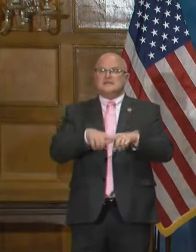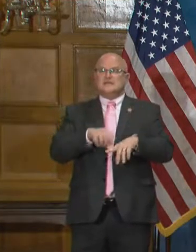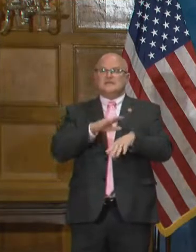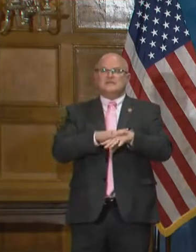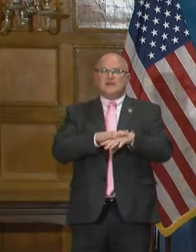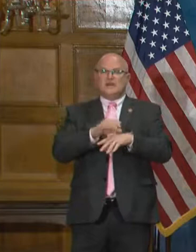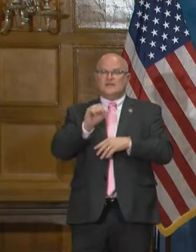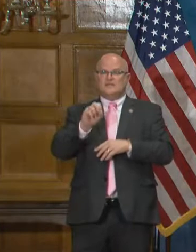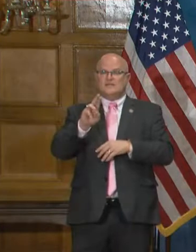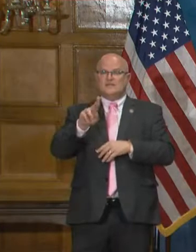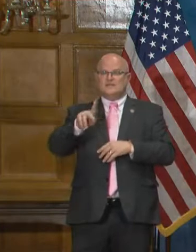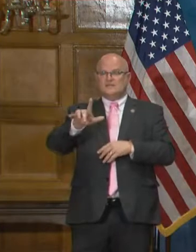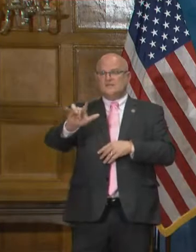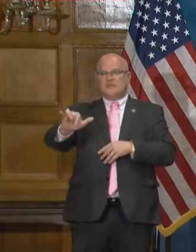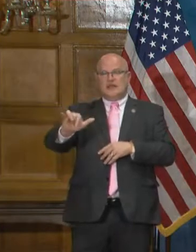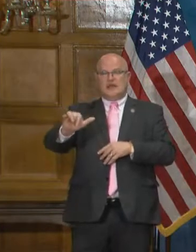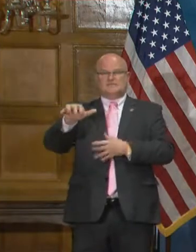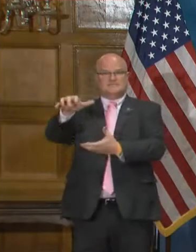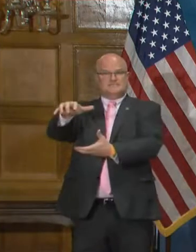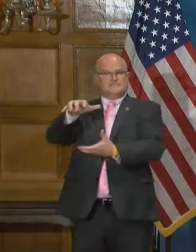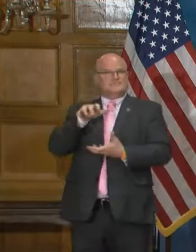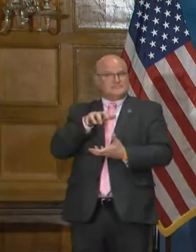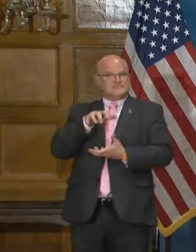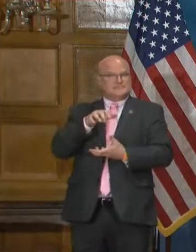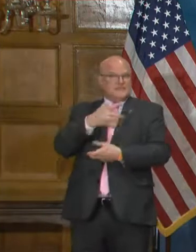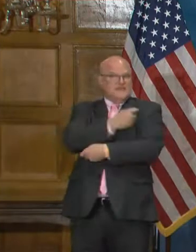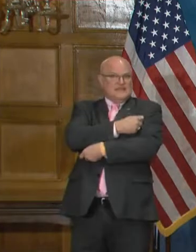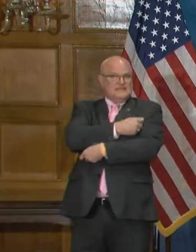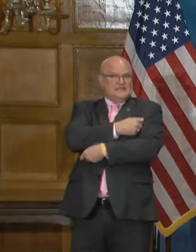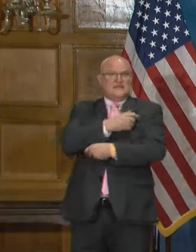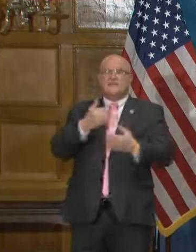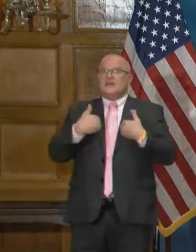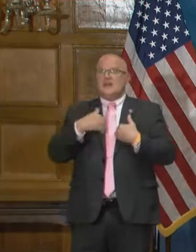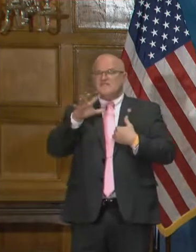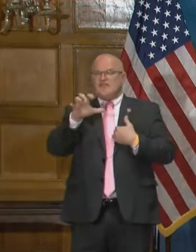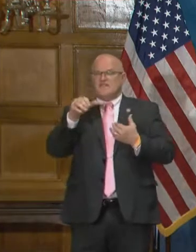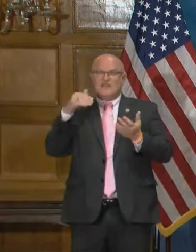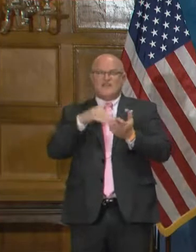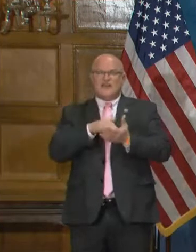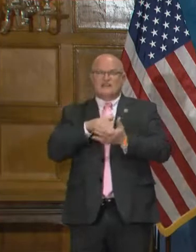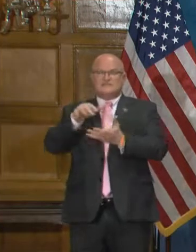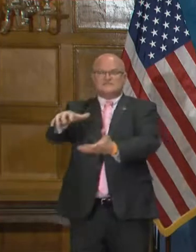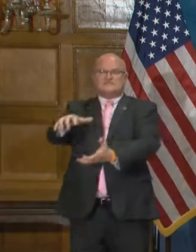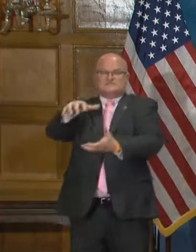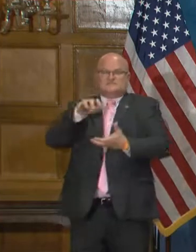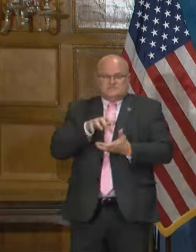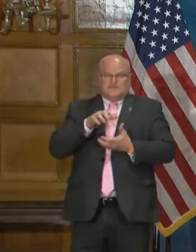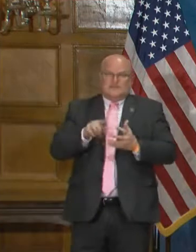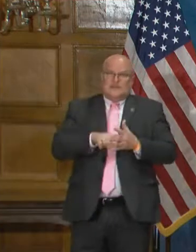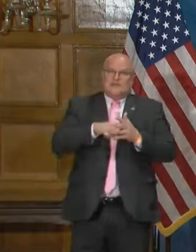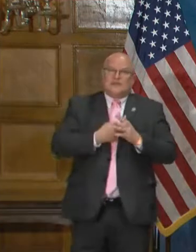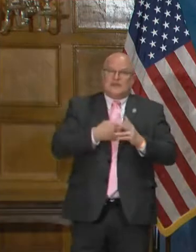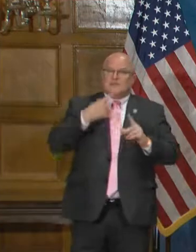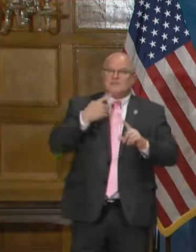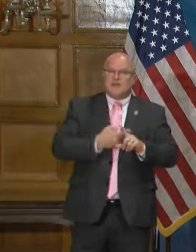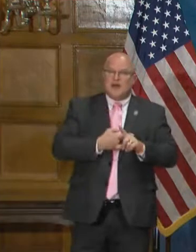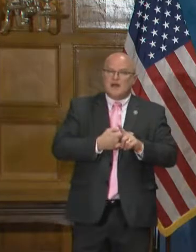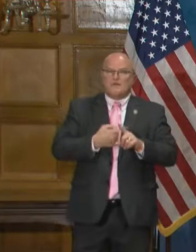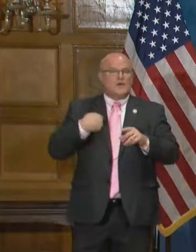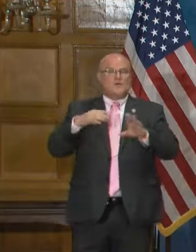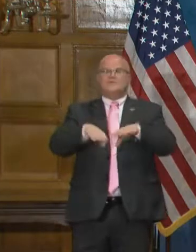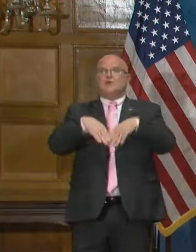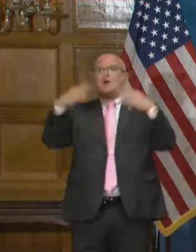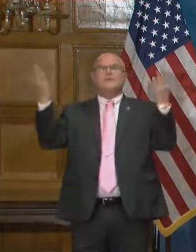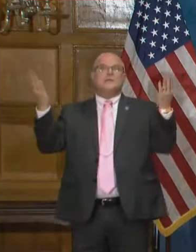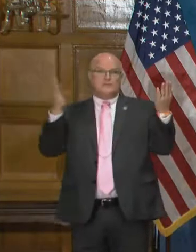upon the supply of the vaccines. If we would have had, uh, 500,000 vaccines coming in at the beginning of the month, we would